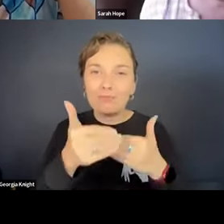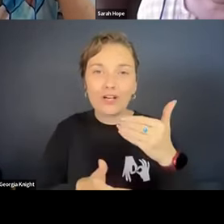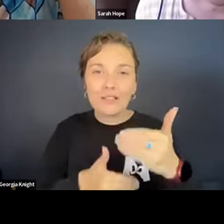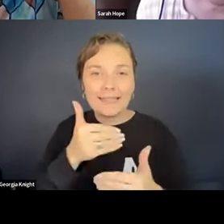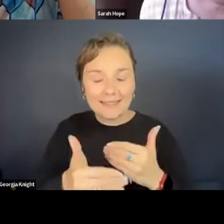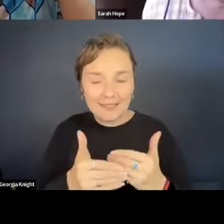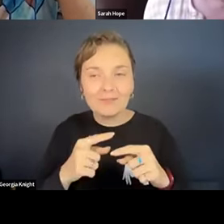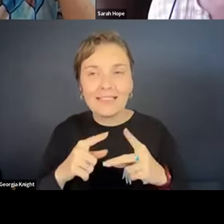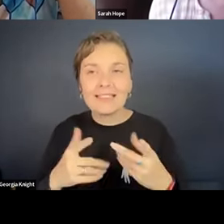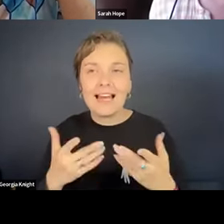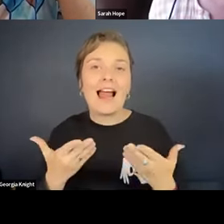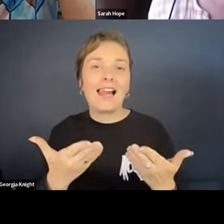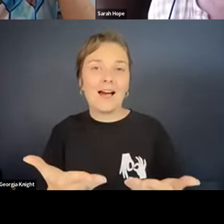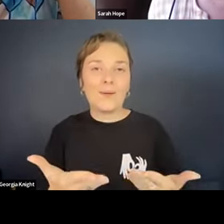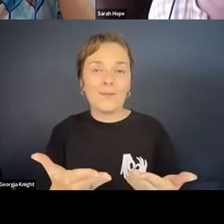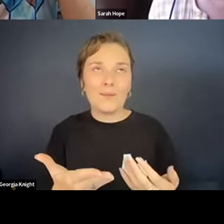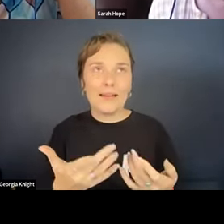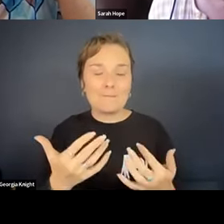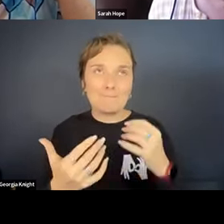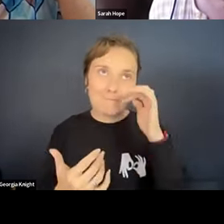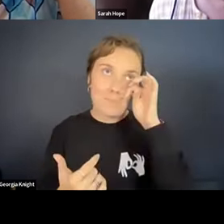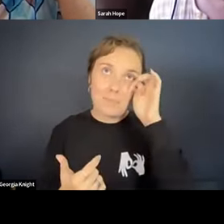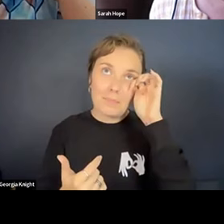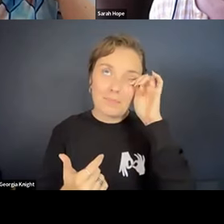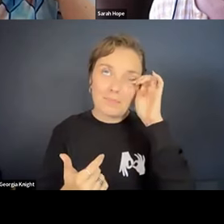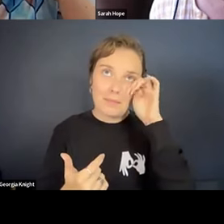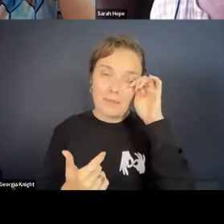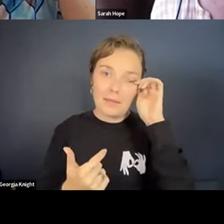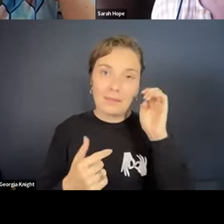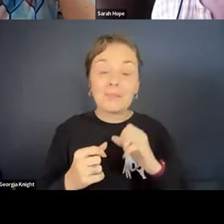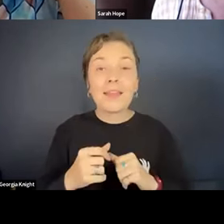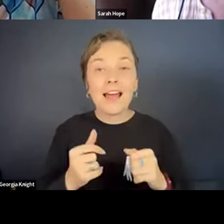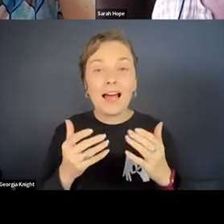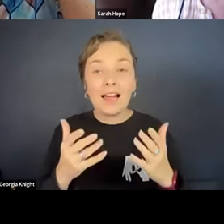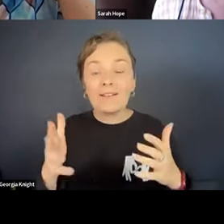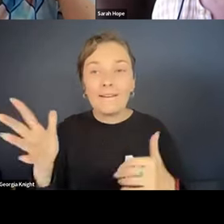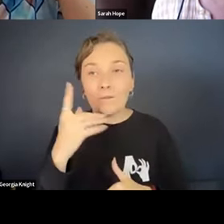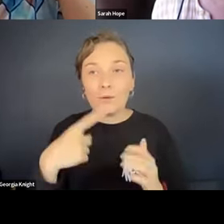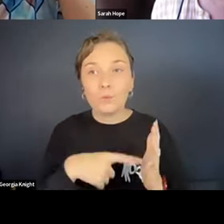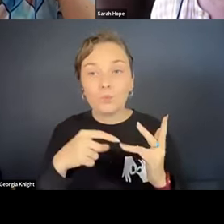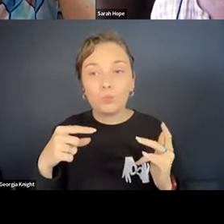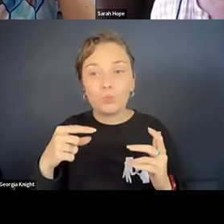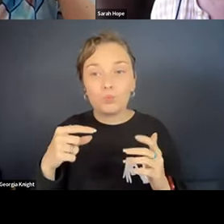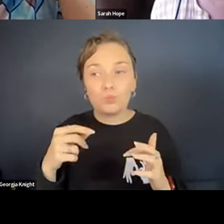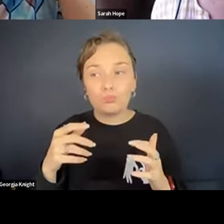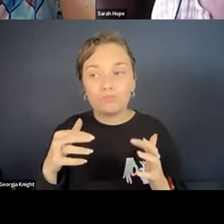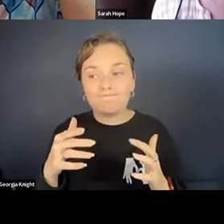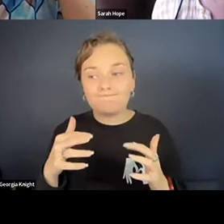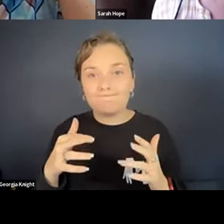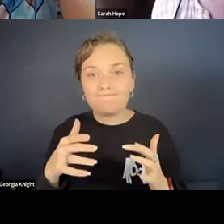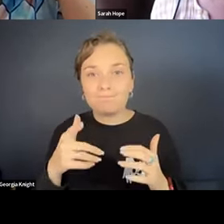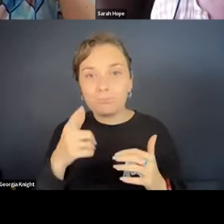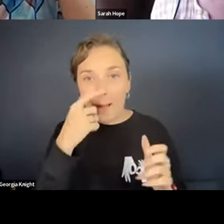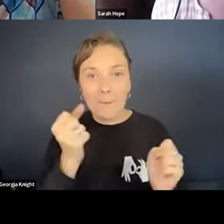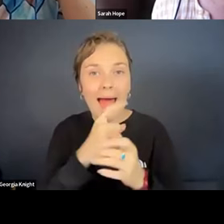and allowing everyone to jump in and make